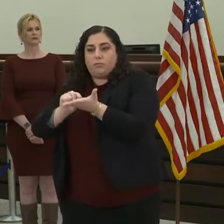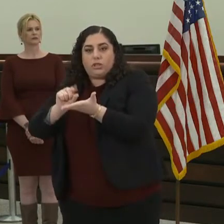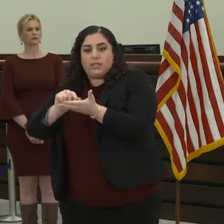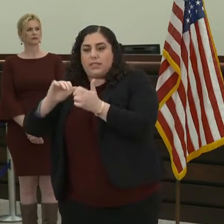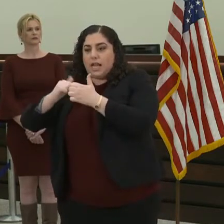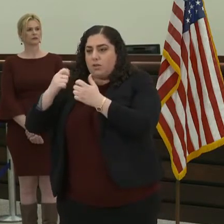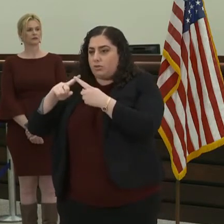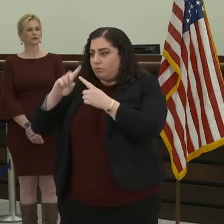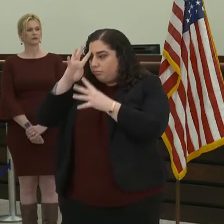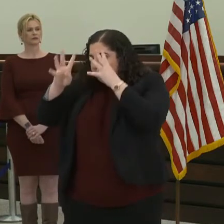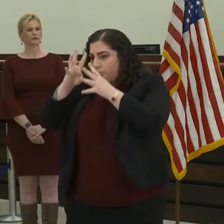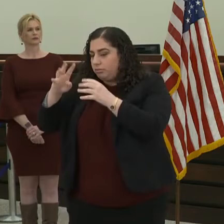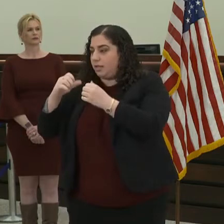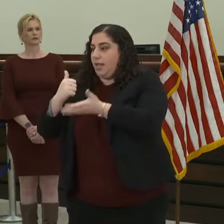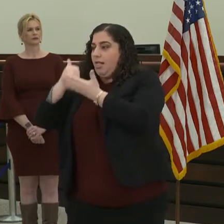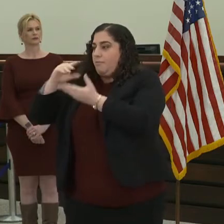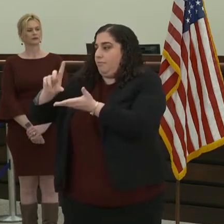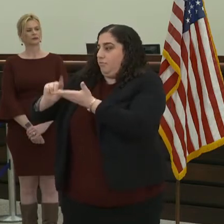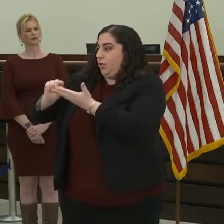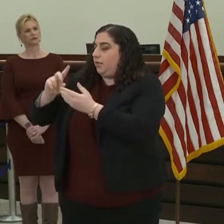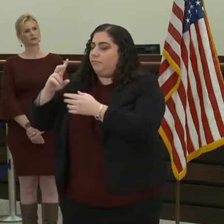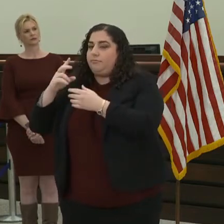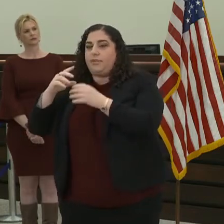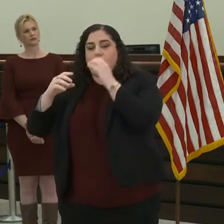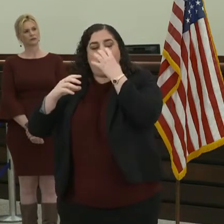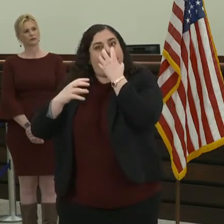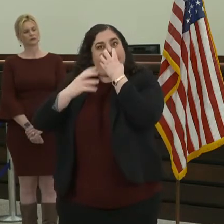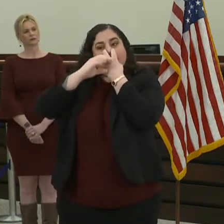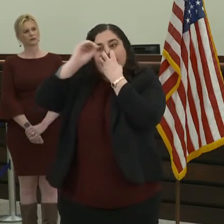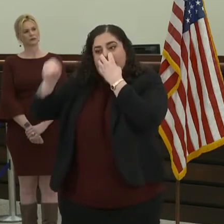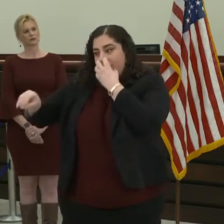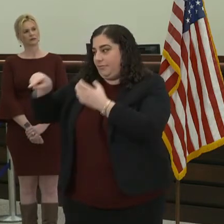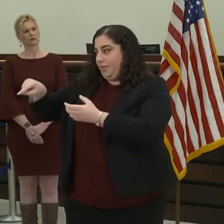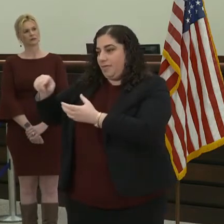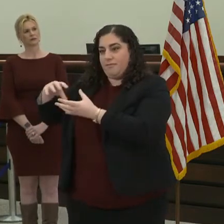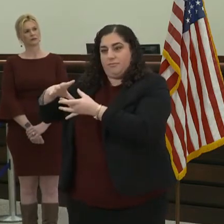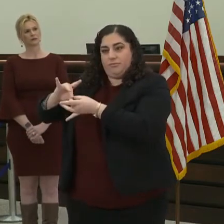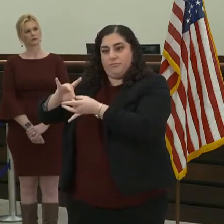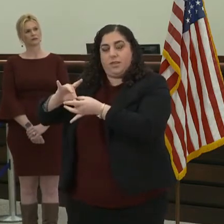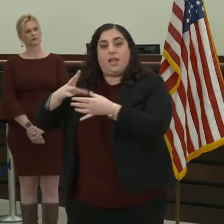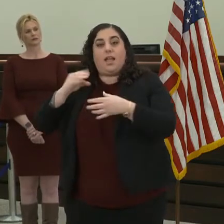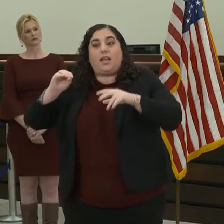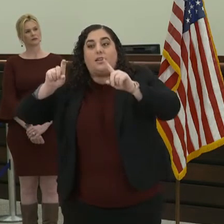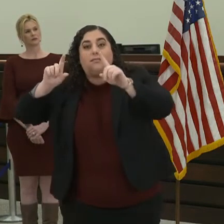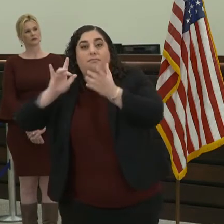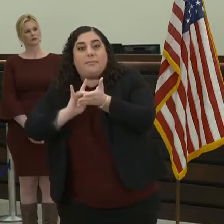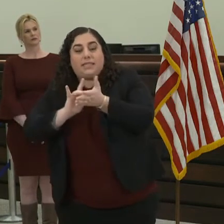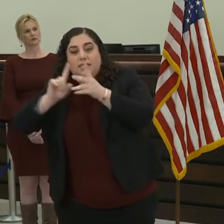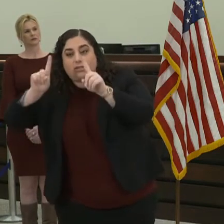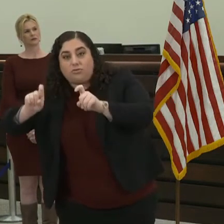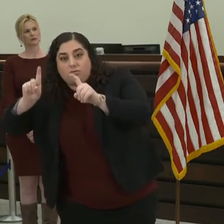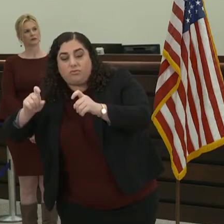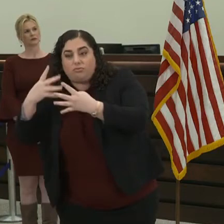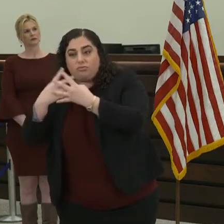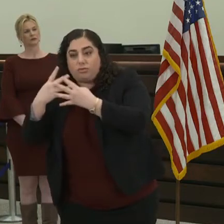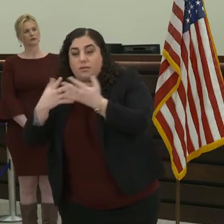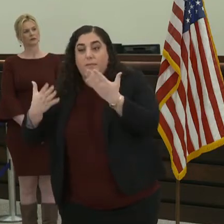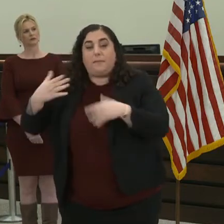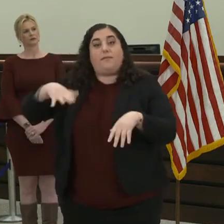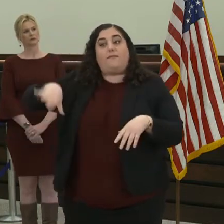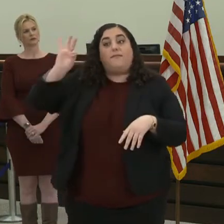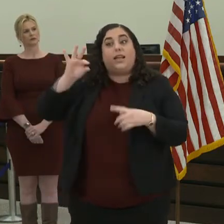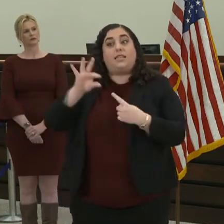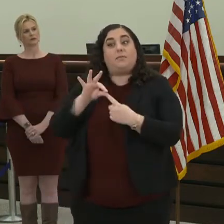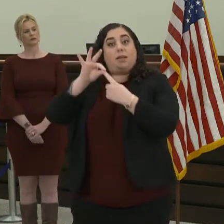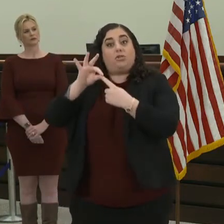also with me are two firms that are working to develop a vaccine that could ultimately be the light of the end of the tunnel for this